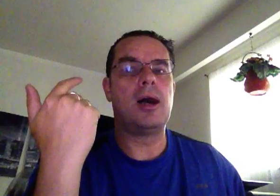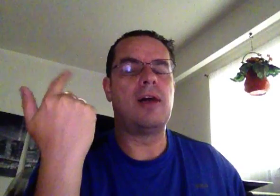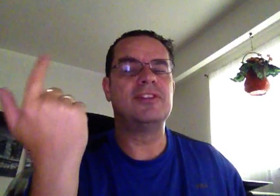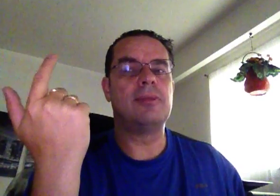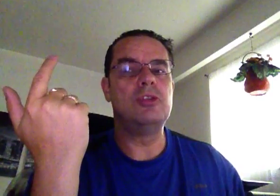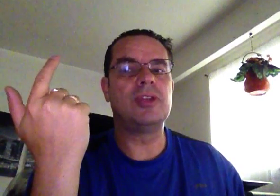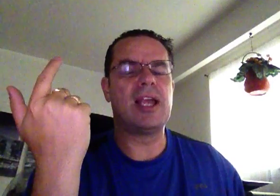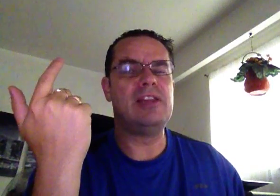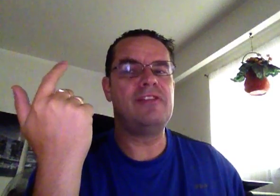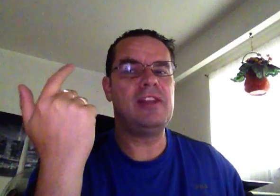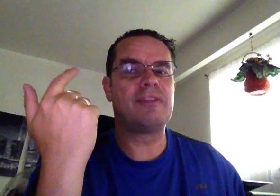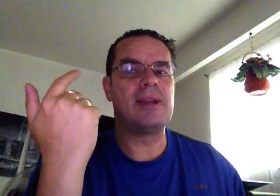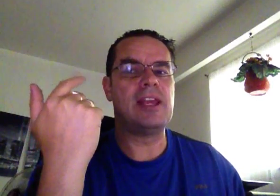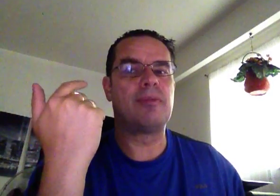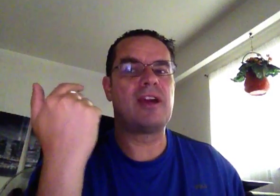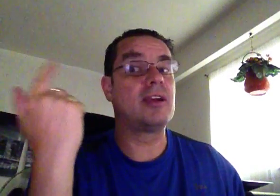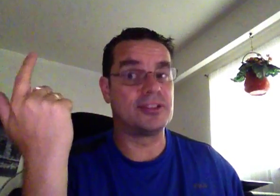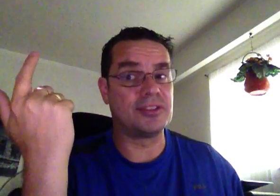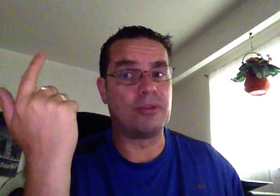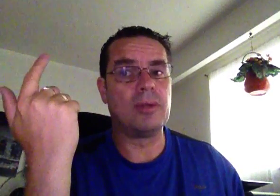Obviously, I'm using IQ feed for my data provider because it's affordable.